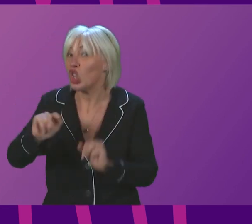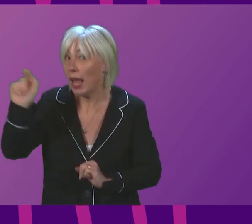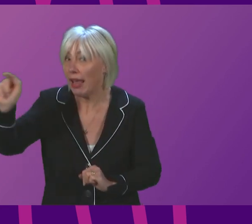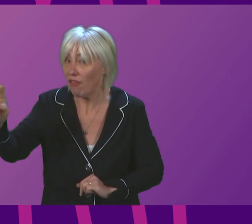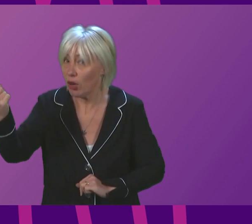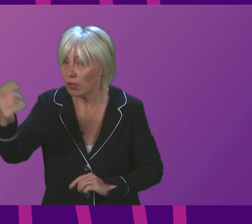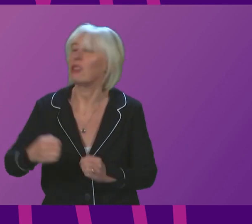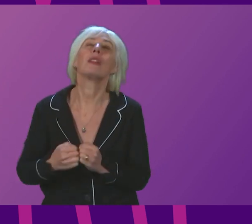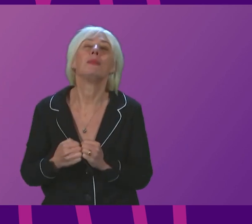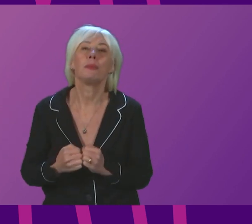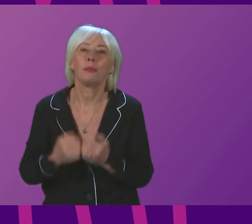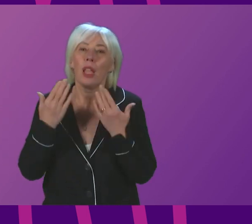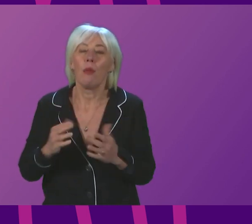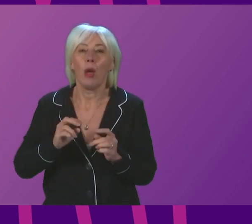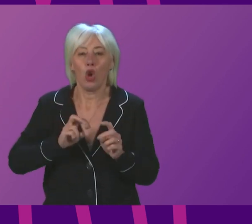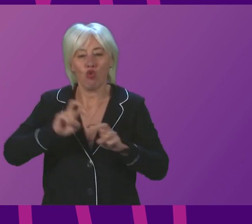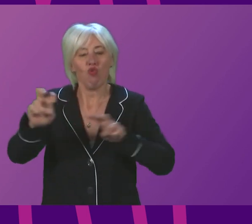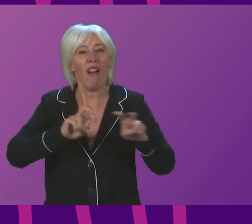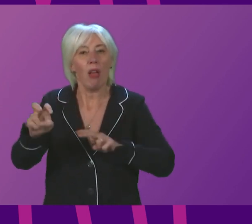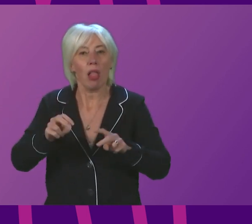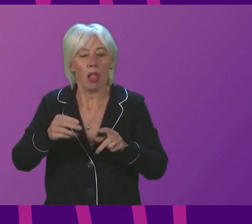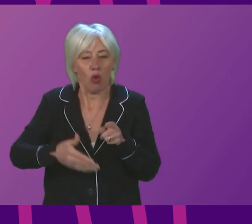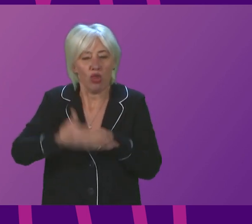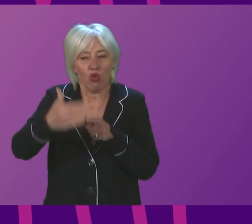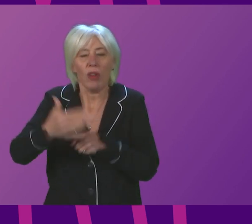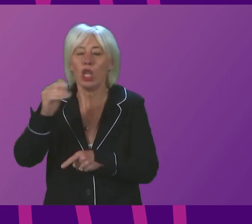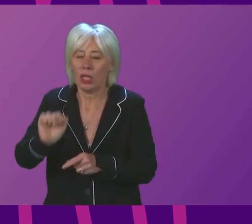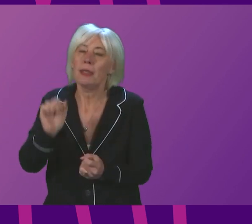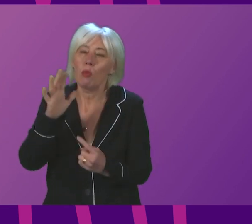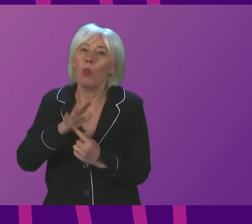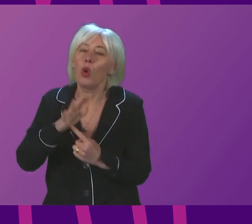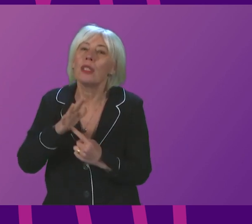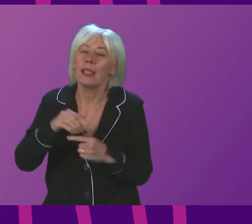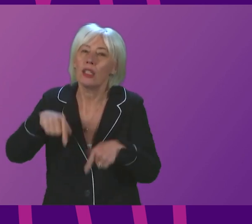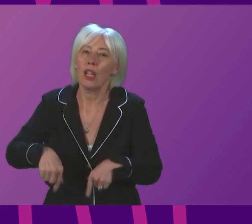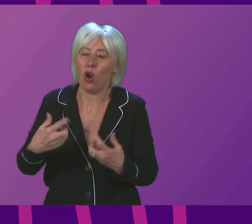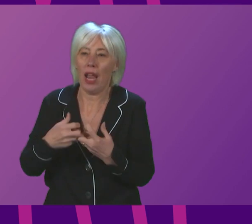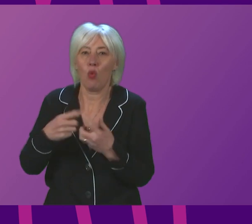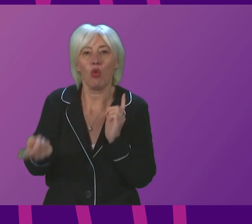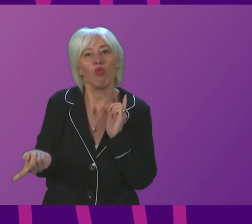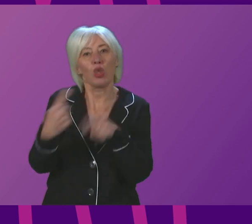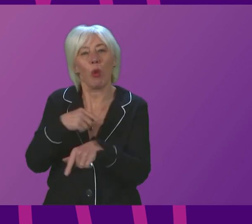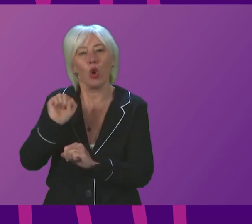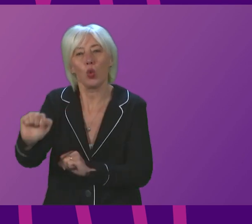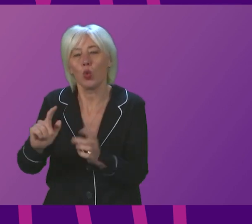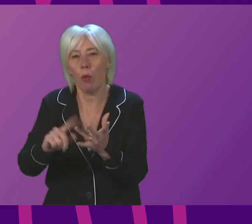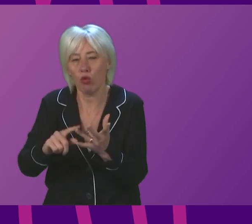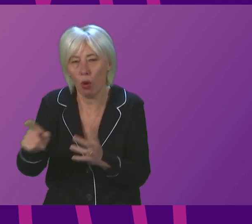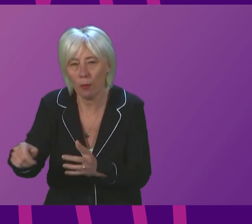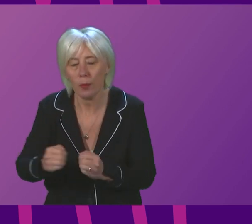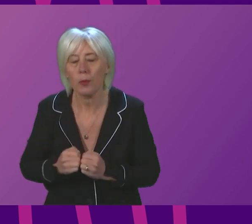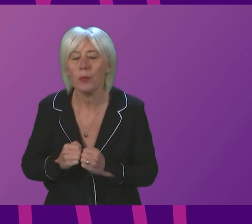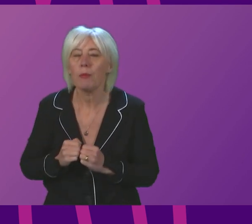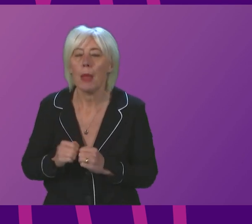Presenting officer, at this stage, travel restrictions do have an important part to play in responding to this new variant. However,